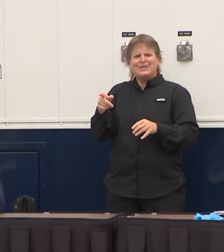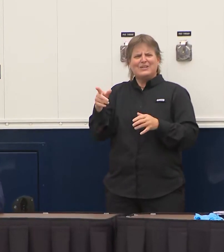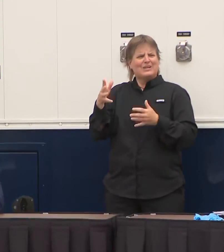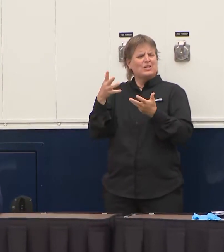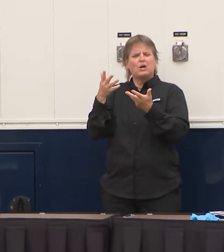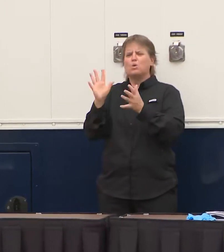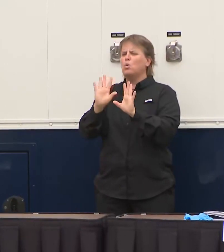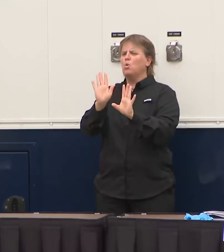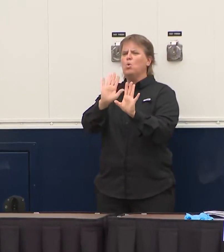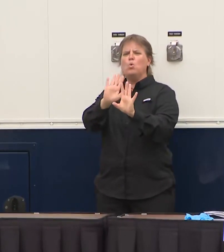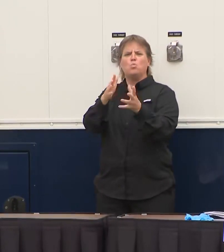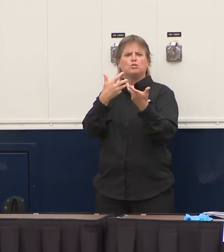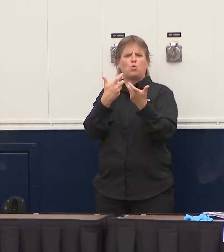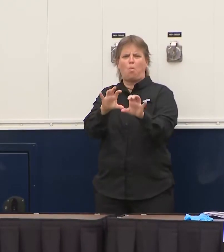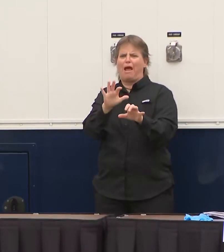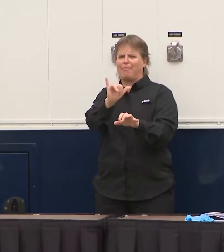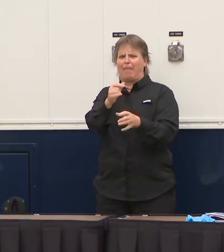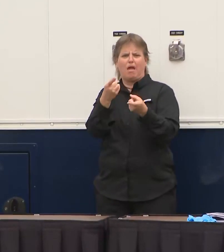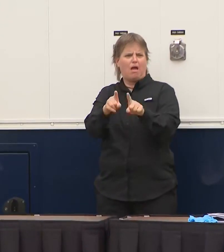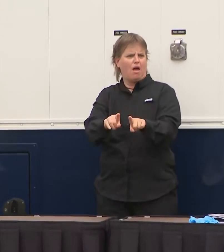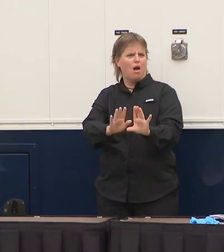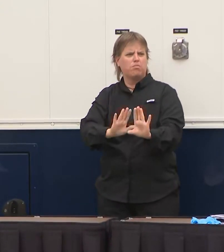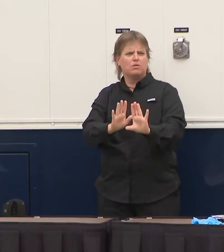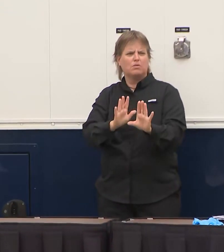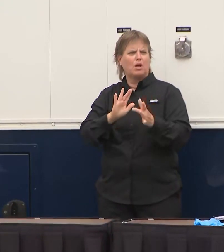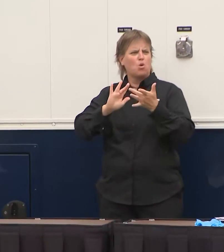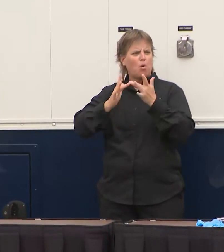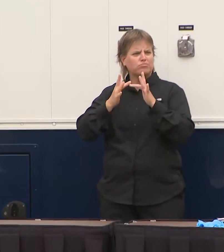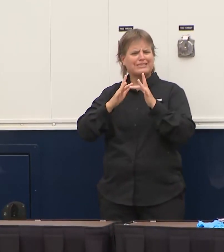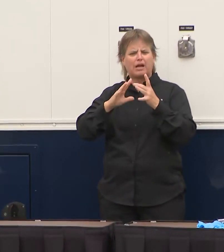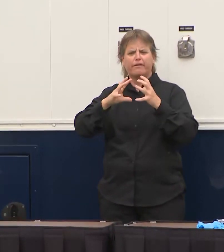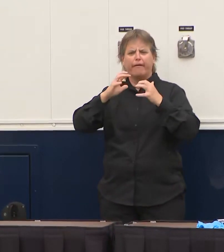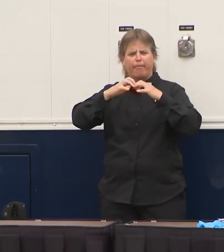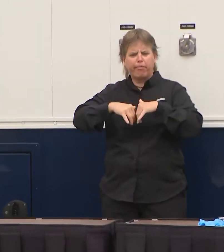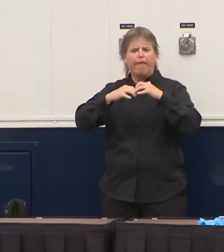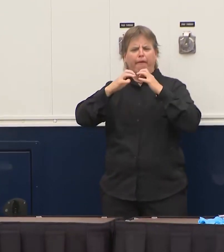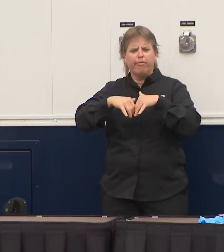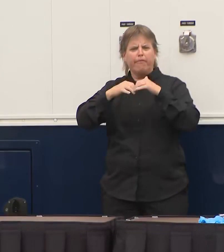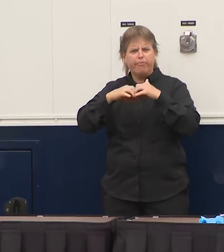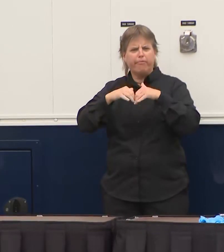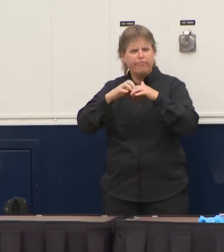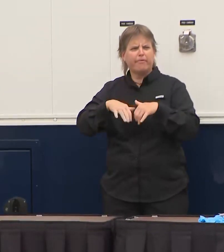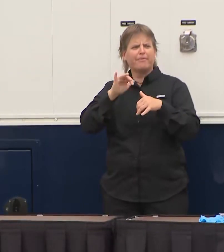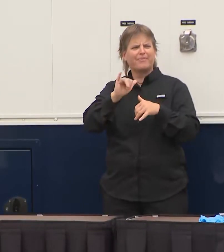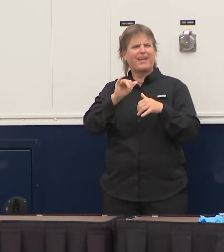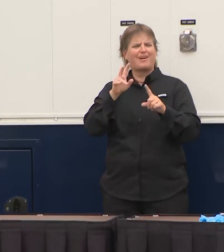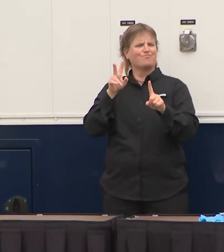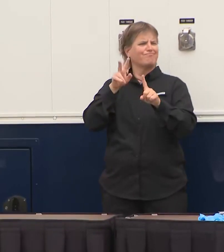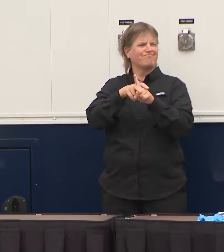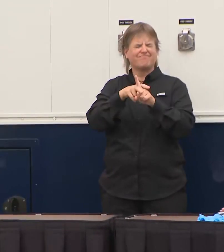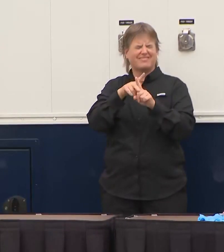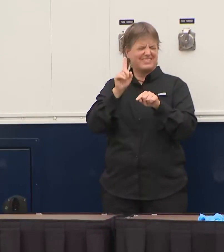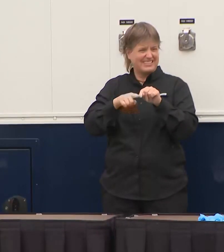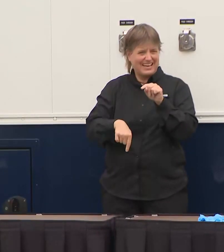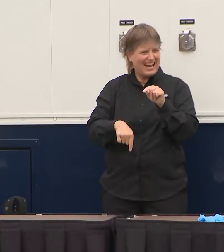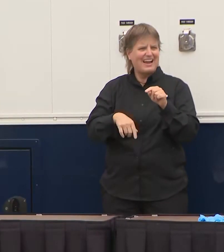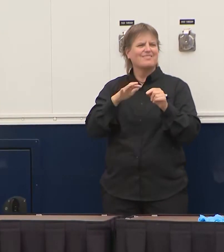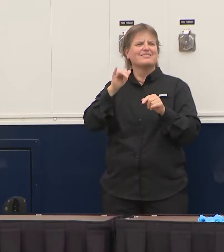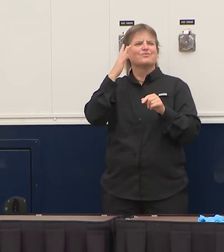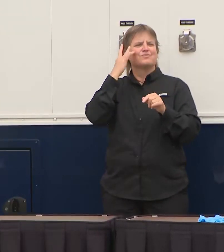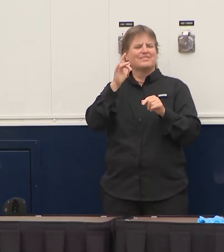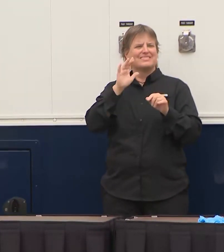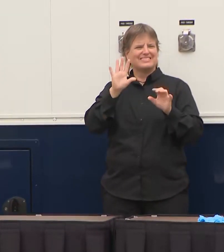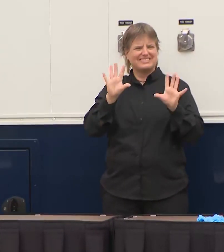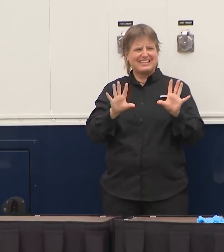having problems you know we put a lot of servers in Sunday I think they did 62,000 you know then it started to go a little slower yesterday so they're